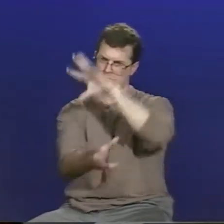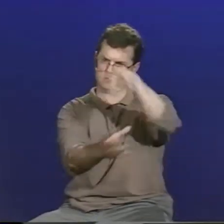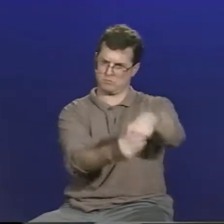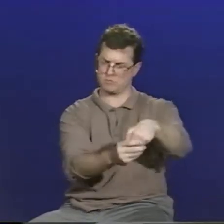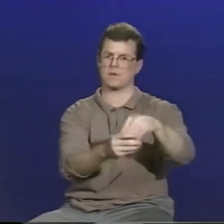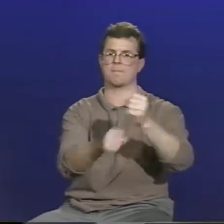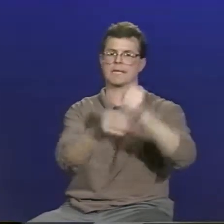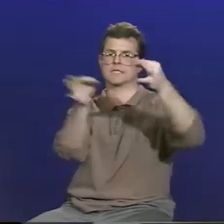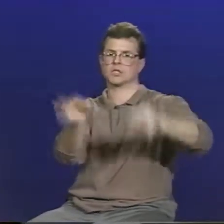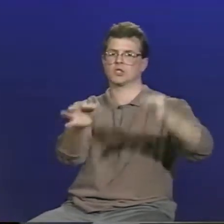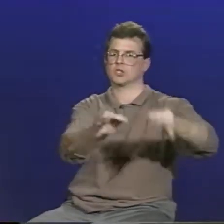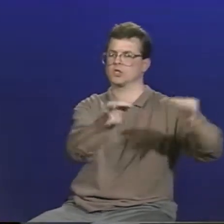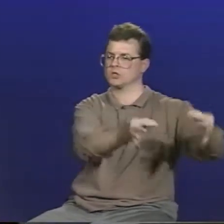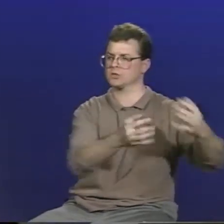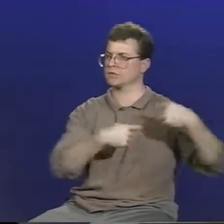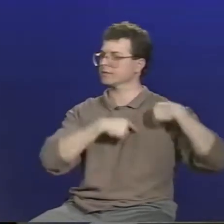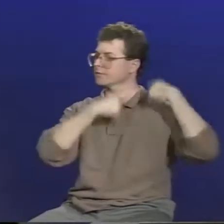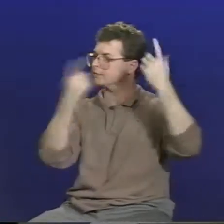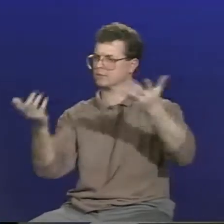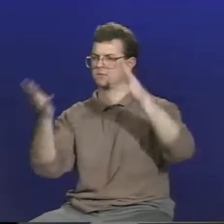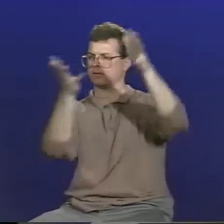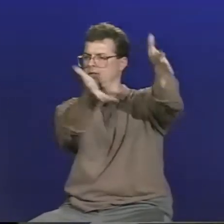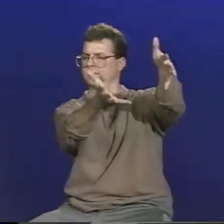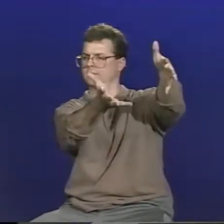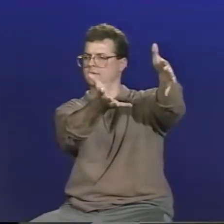different capacities, teaching, decision-making, and so on.